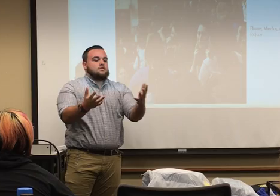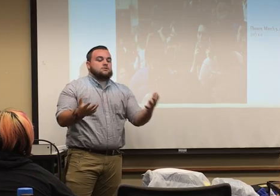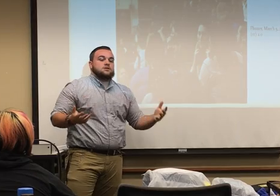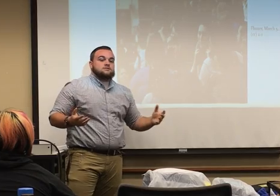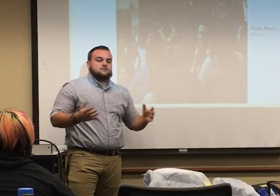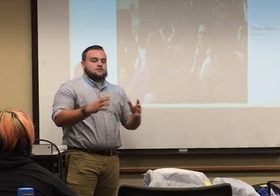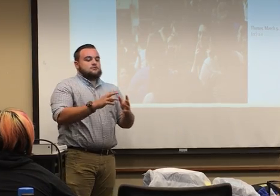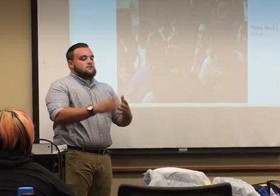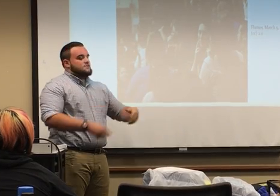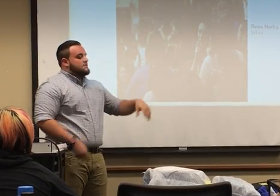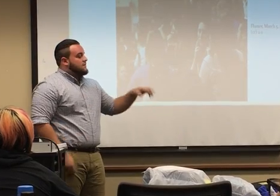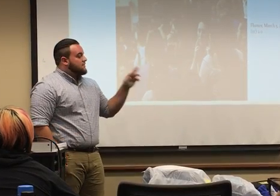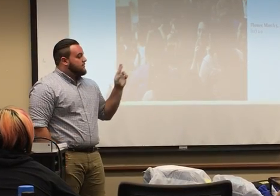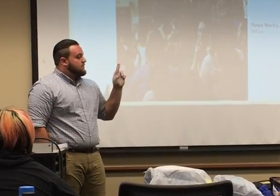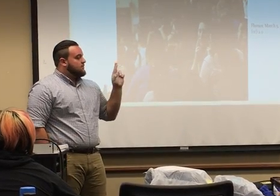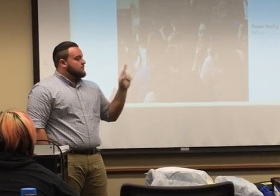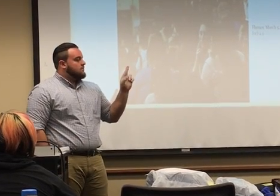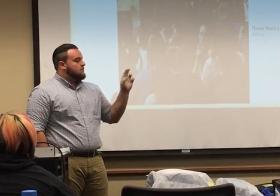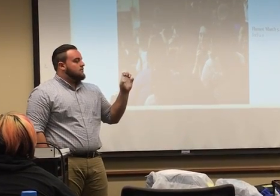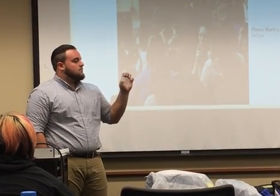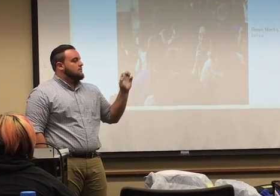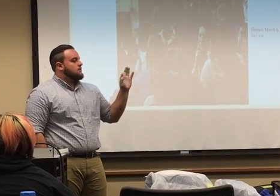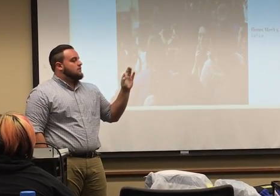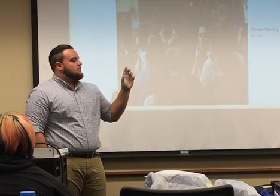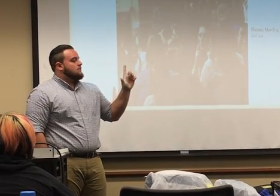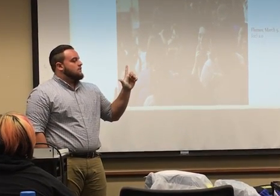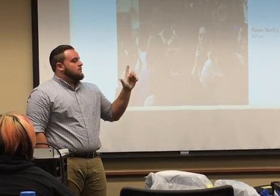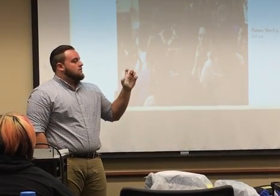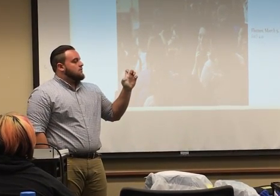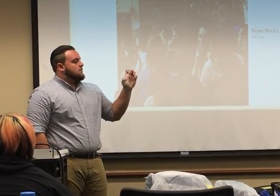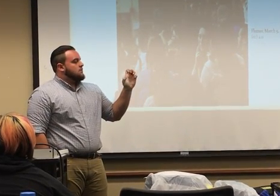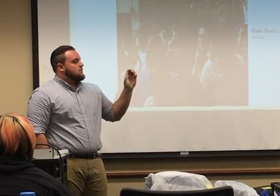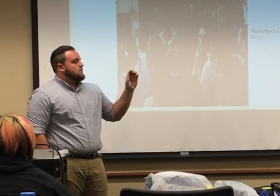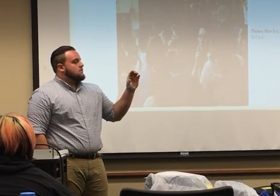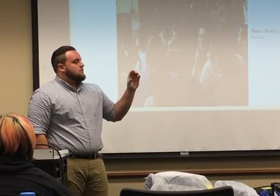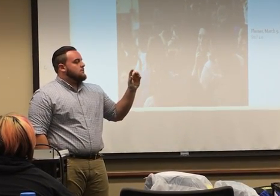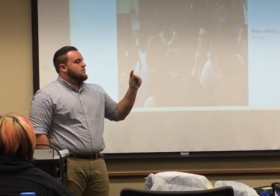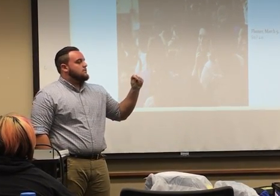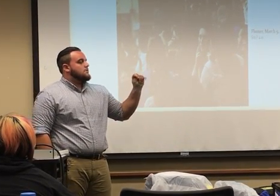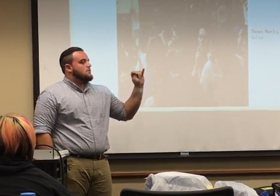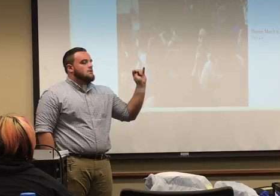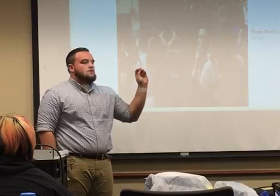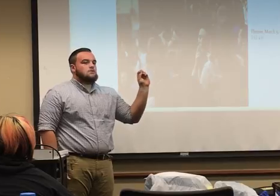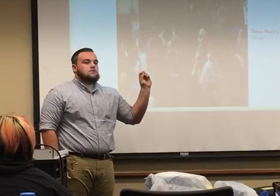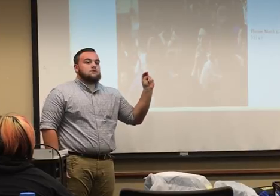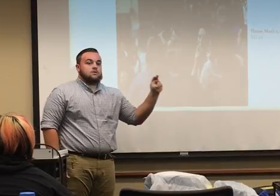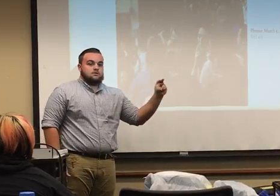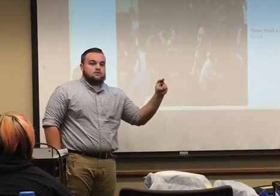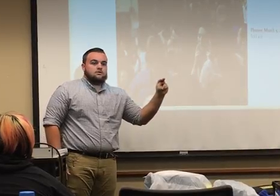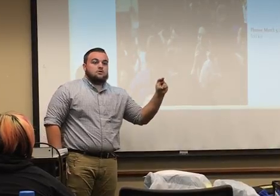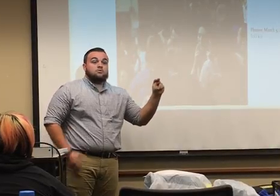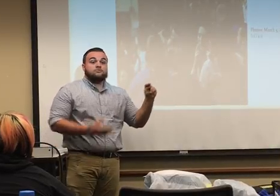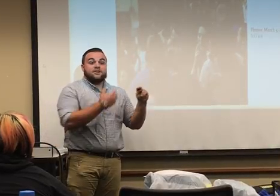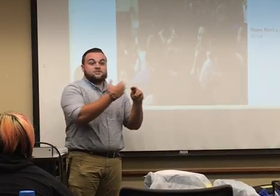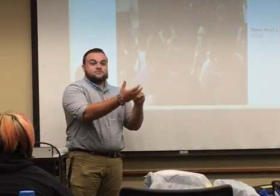Now, what you guys kind of couldn't see is that I spelled out a reflection.